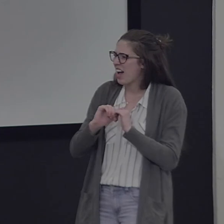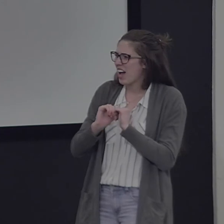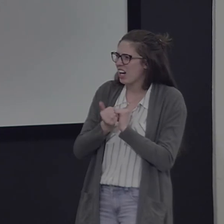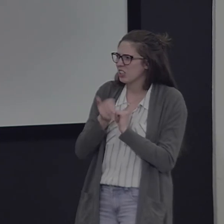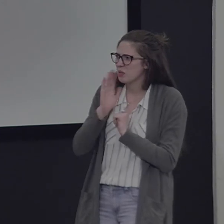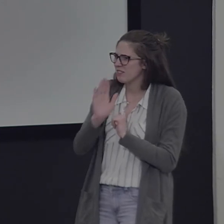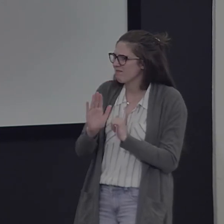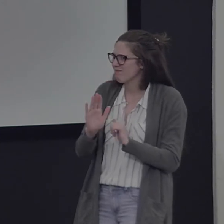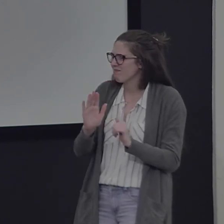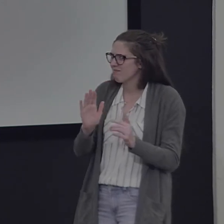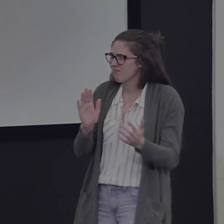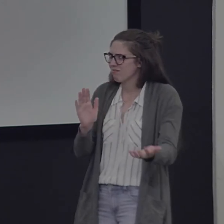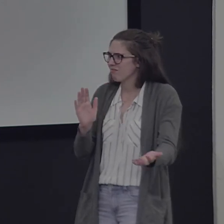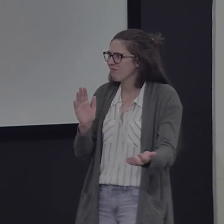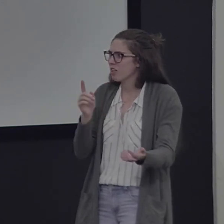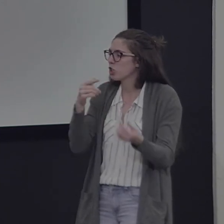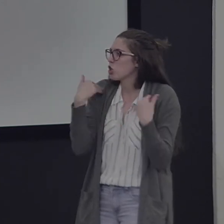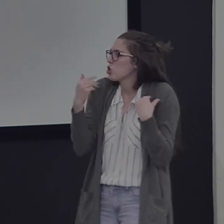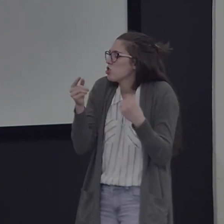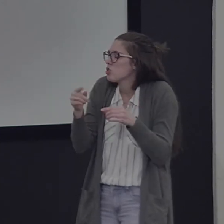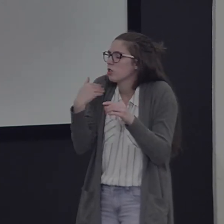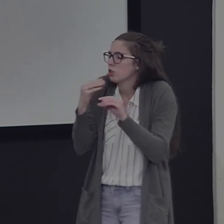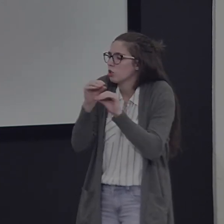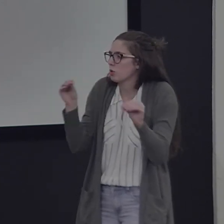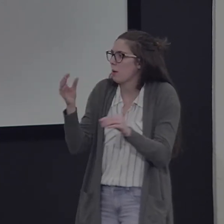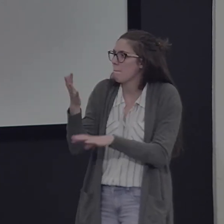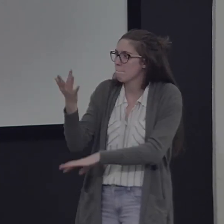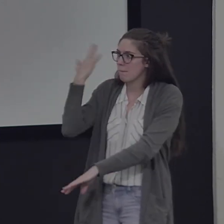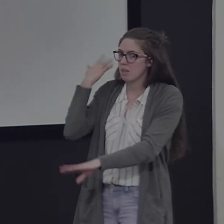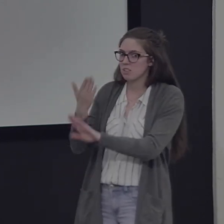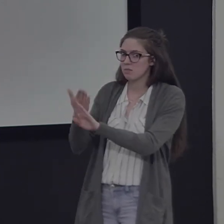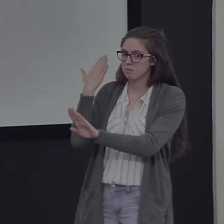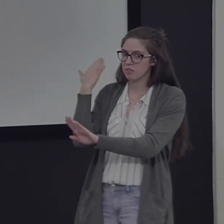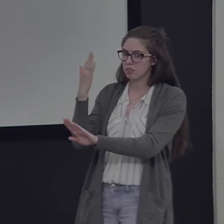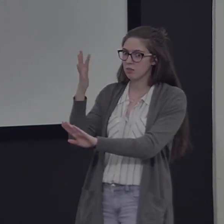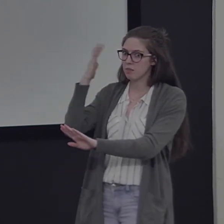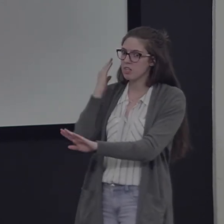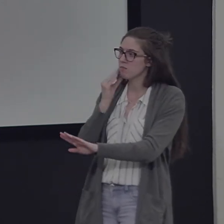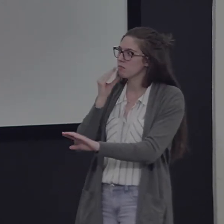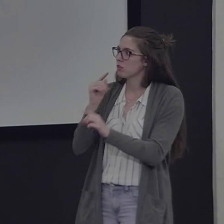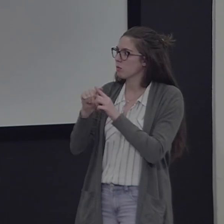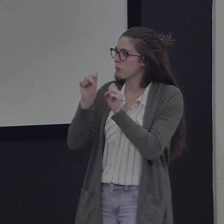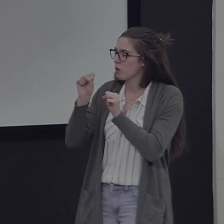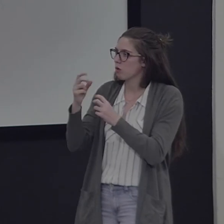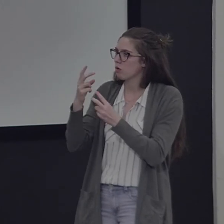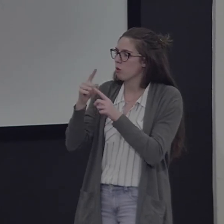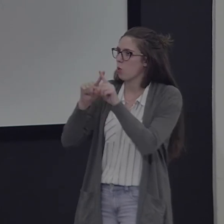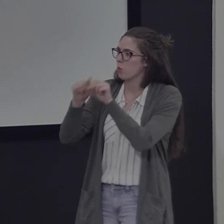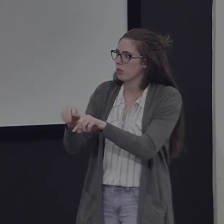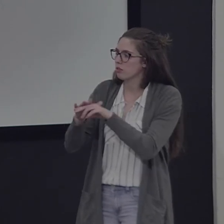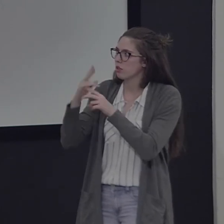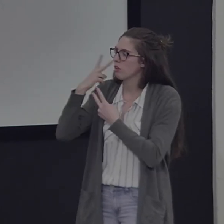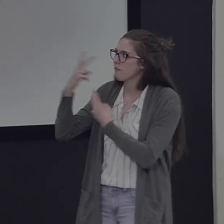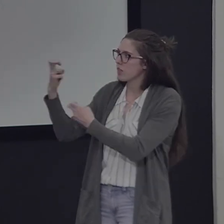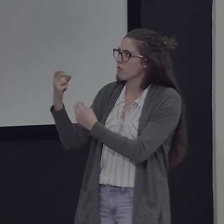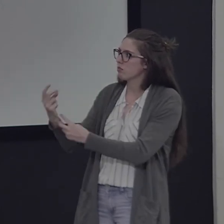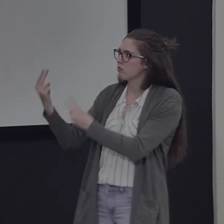If you were to take that person and put them out in the middle of nowhere, and if they had no past experience to